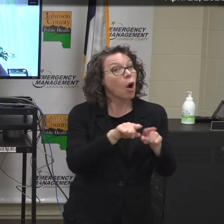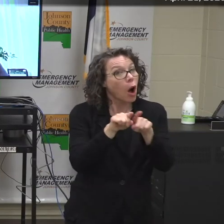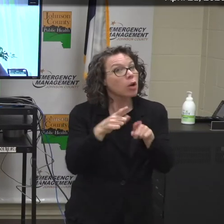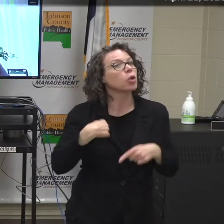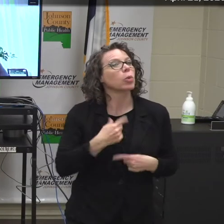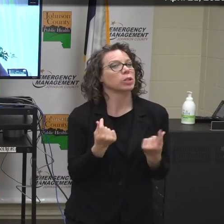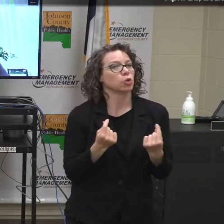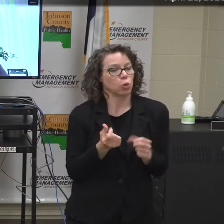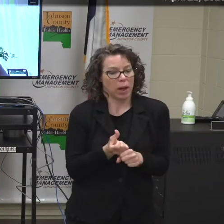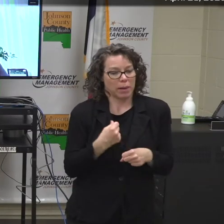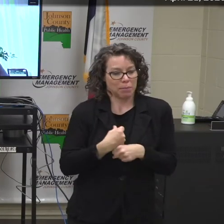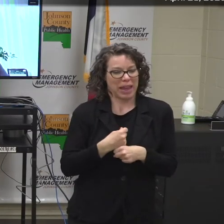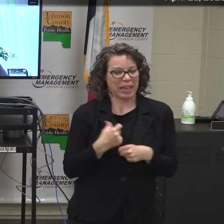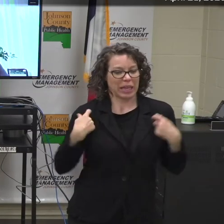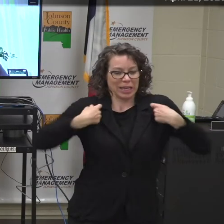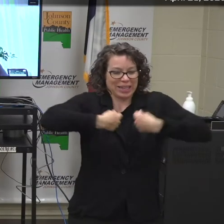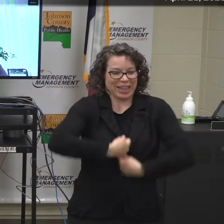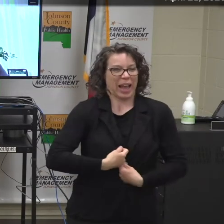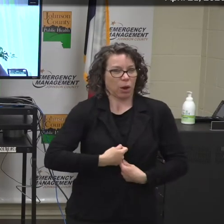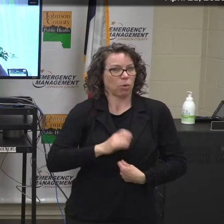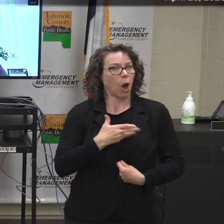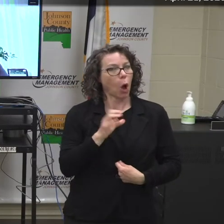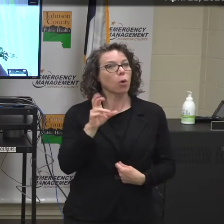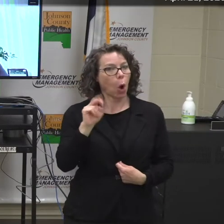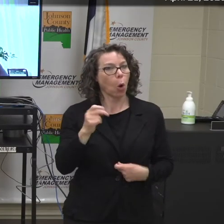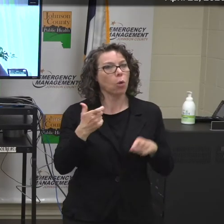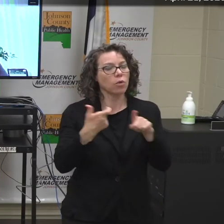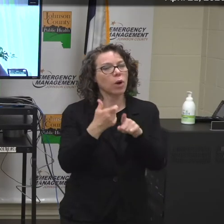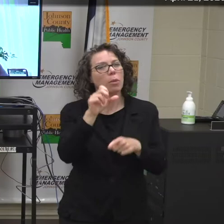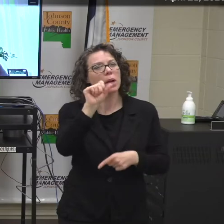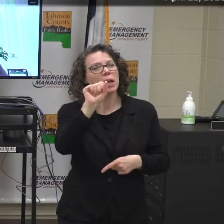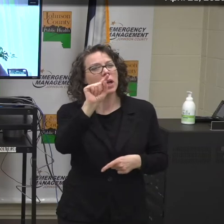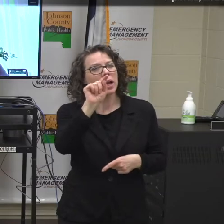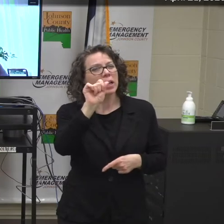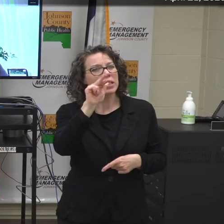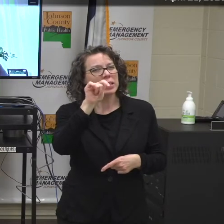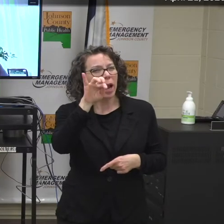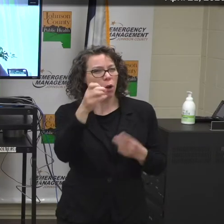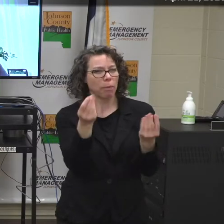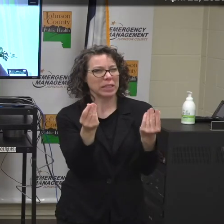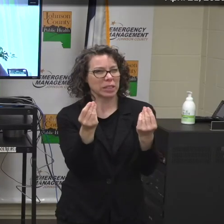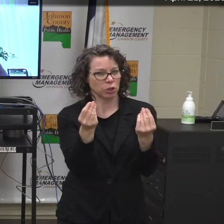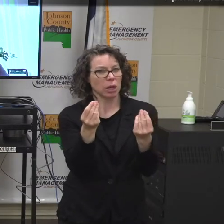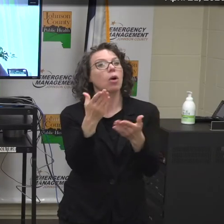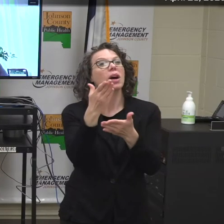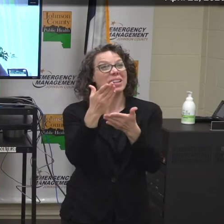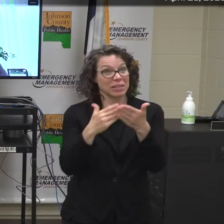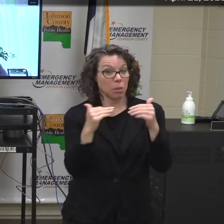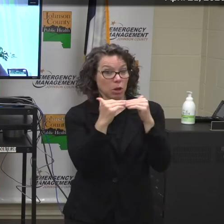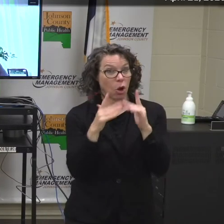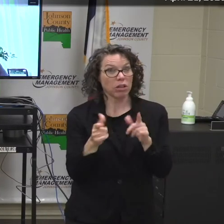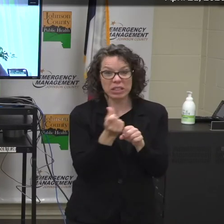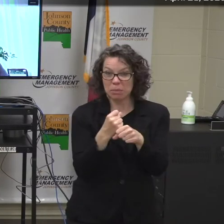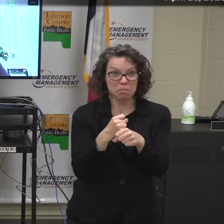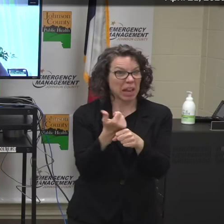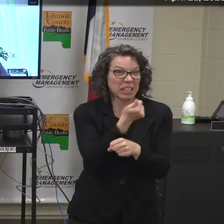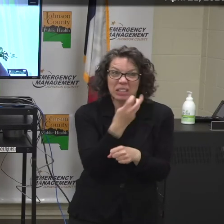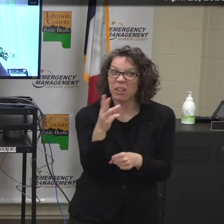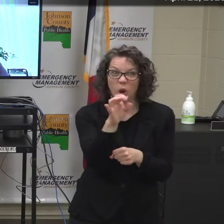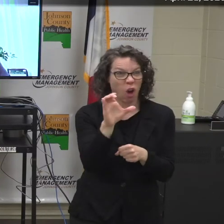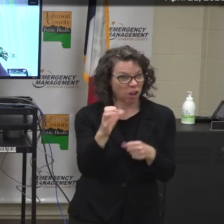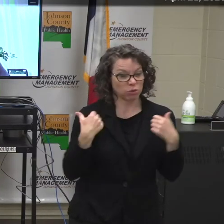gowns on our own from sterile wrap. We have colleagues who have volunteered and have made several hundred of those and they can be laundered.